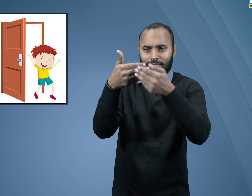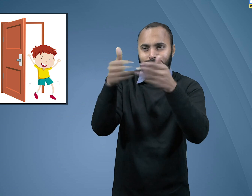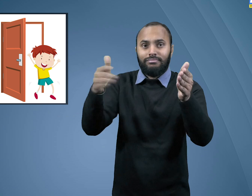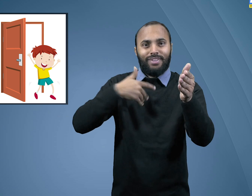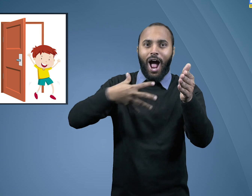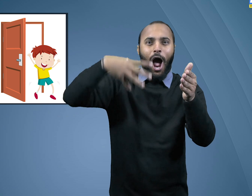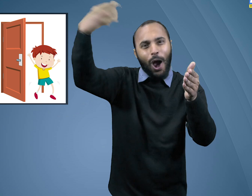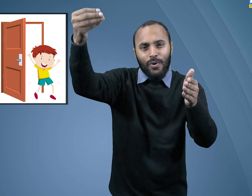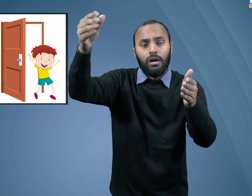or in.